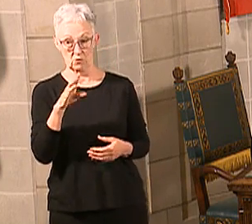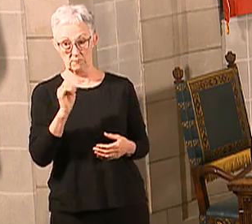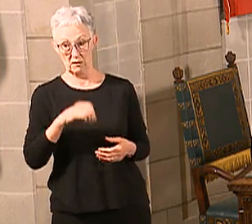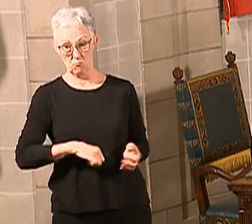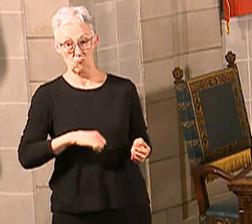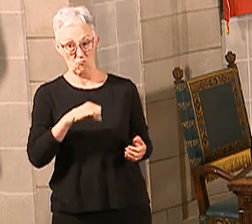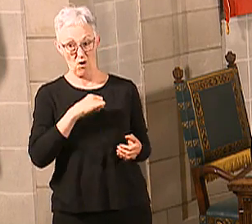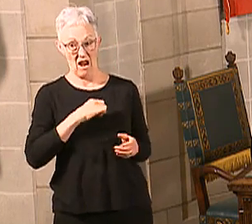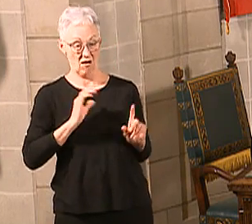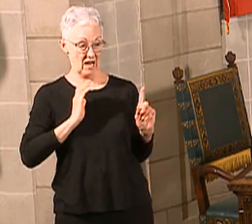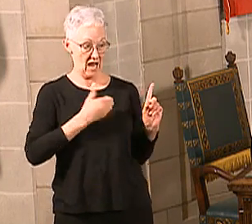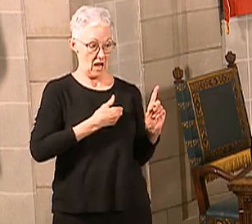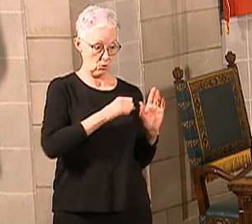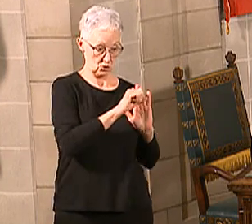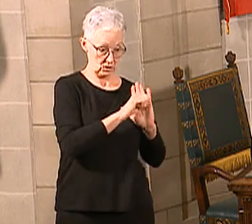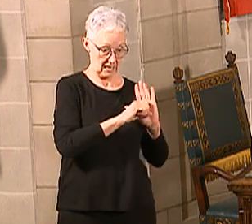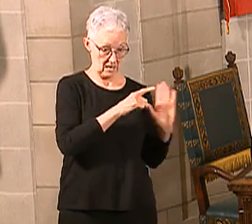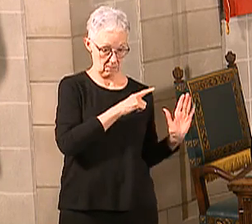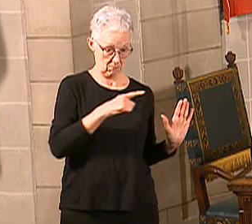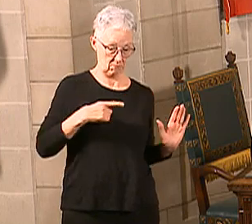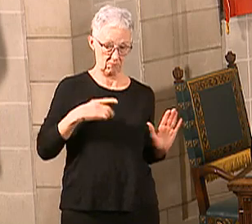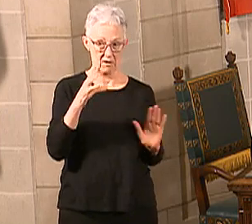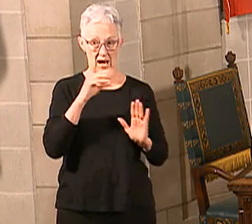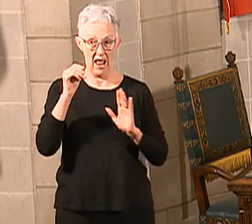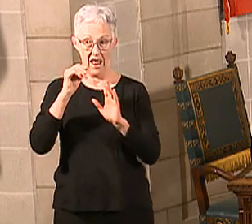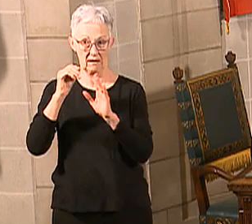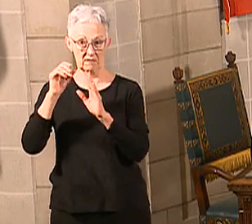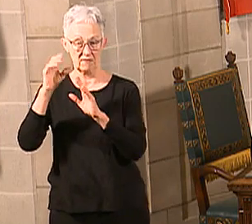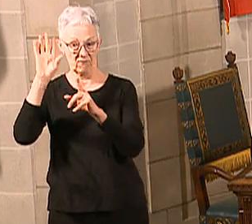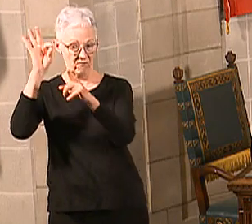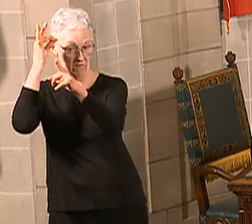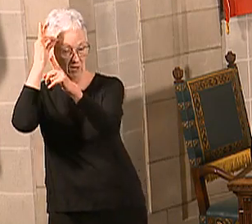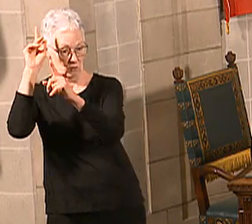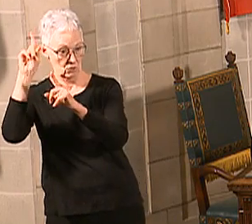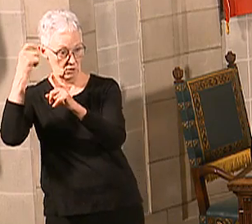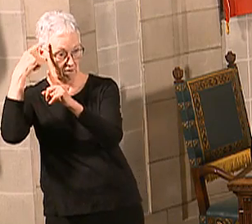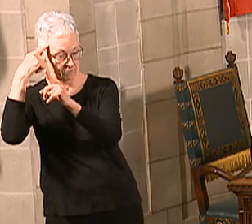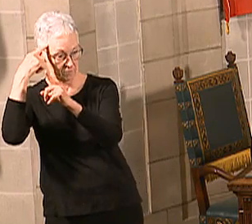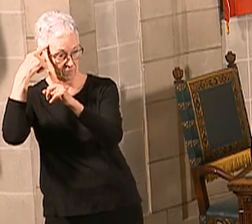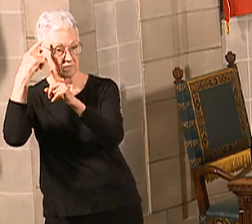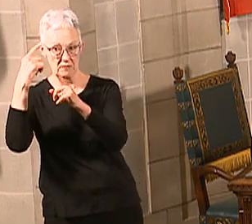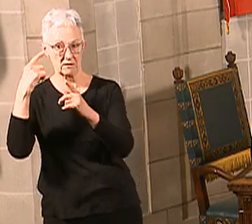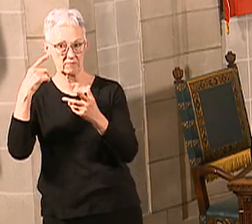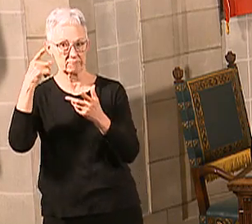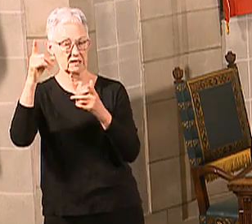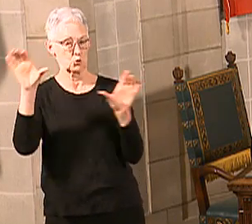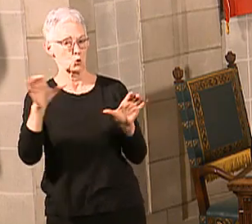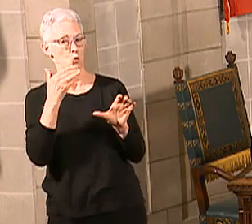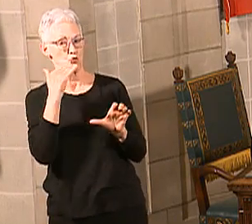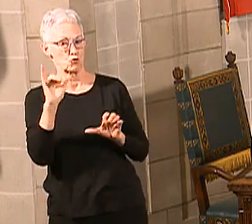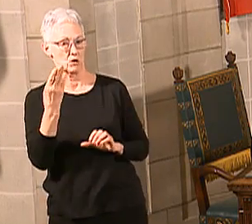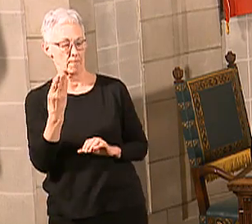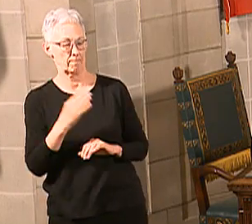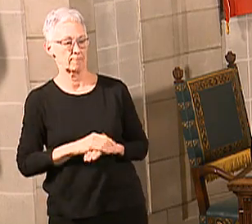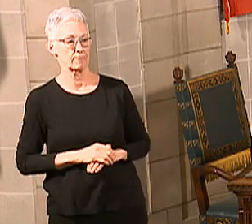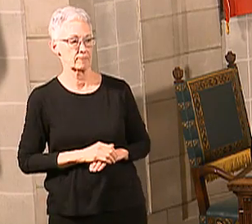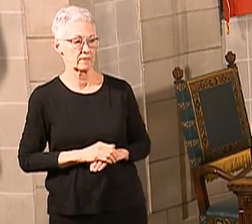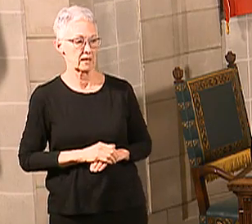crisis. Let me make three quick points today. First, older adults are particularly vulnerable to the coronavirus.